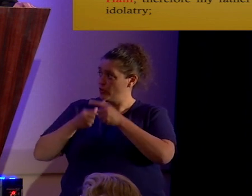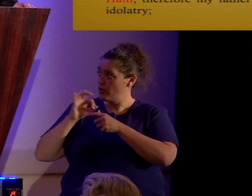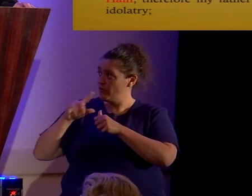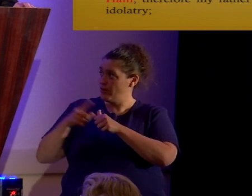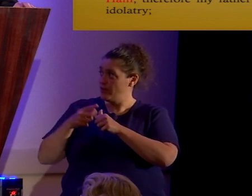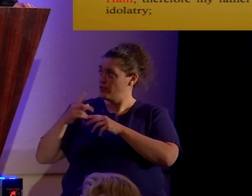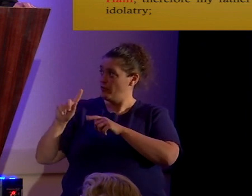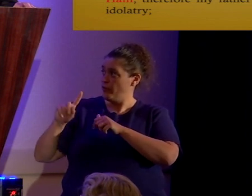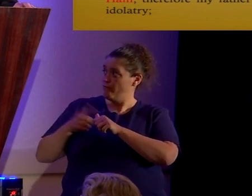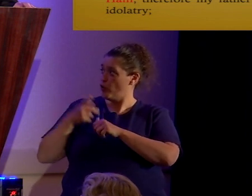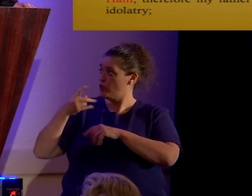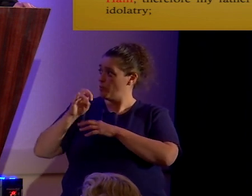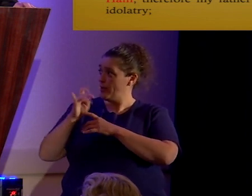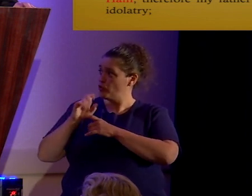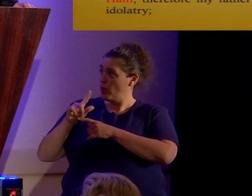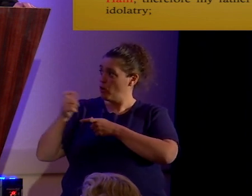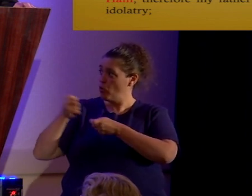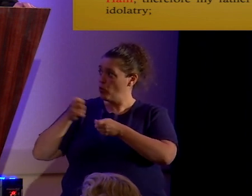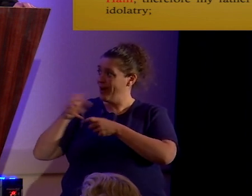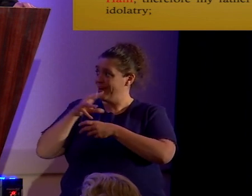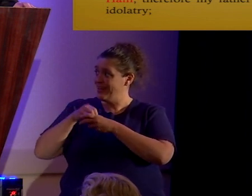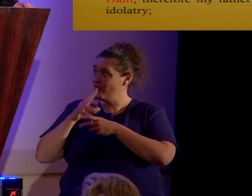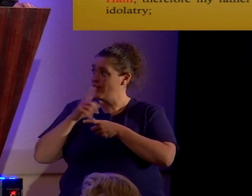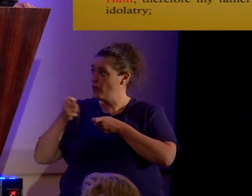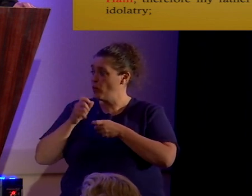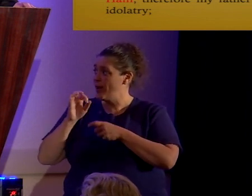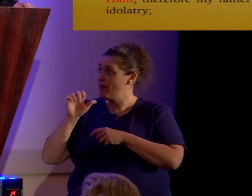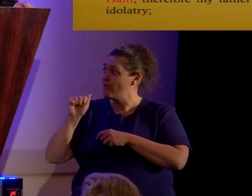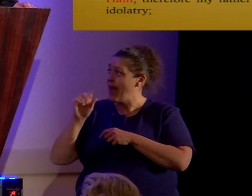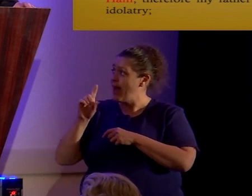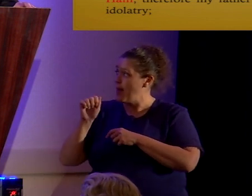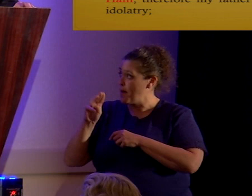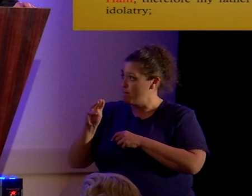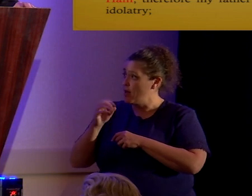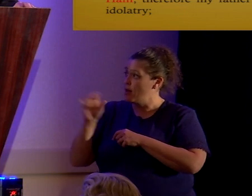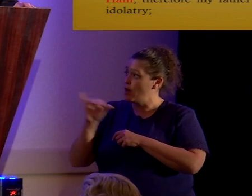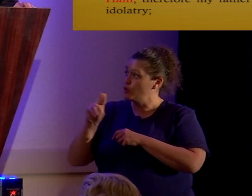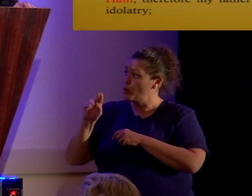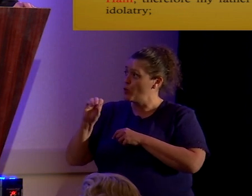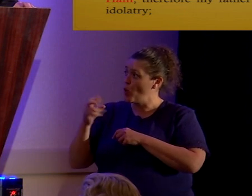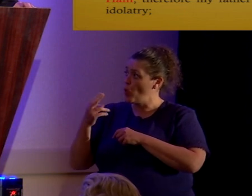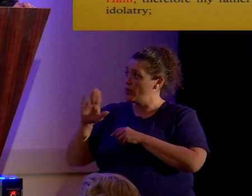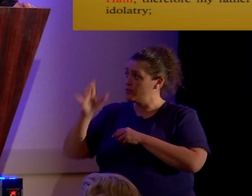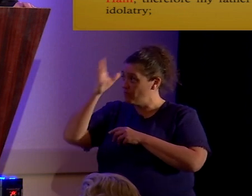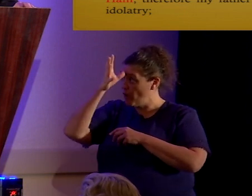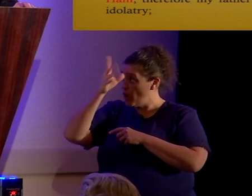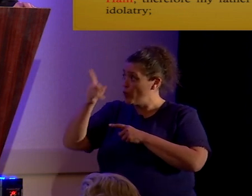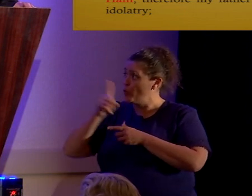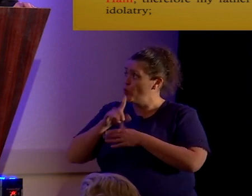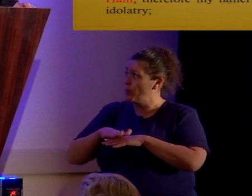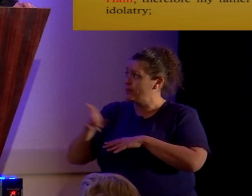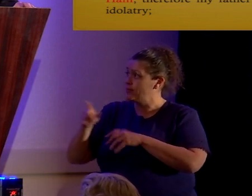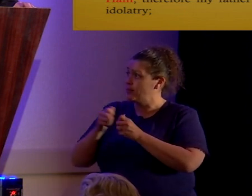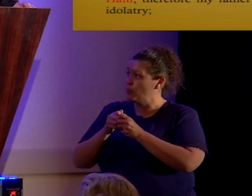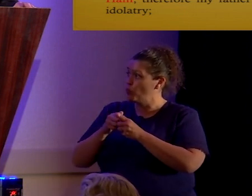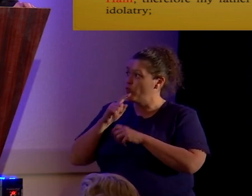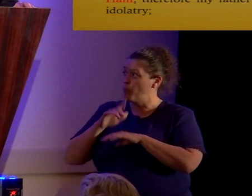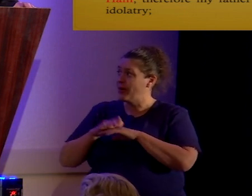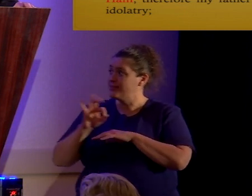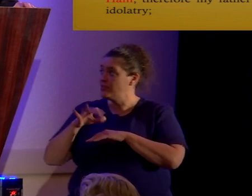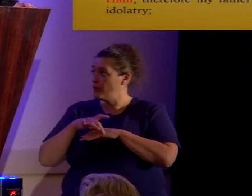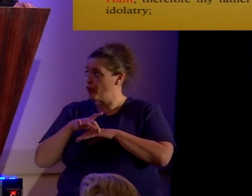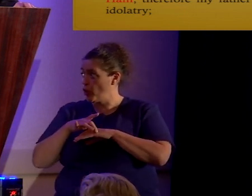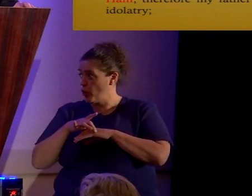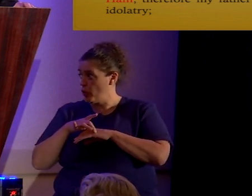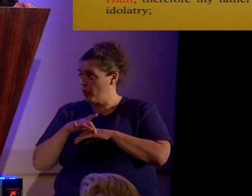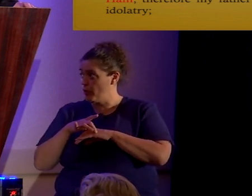patriarchal reign, even in the reign of Adam and also of Noah, his father, who blessed him with the blessings of